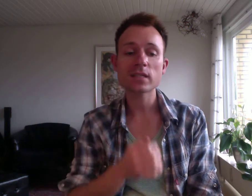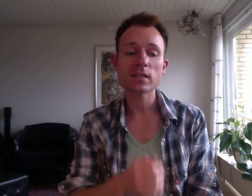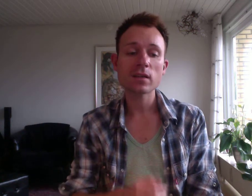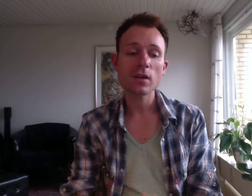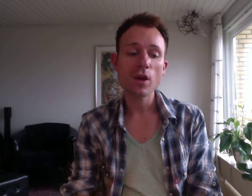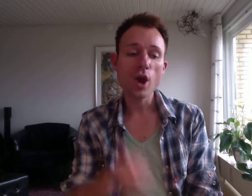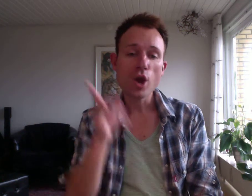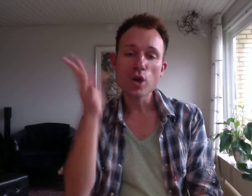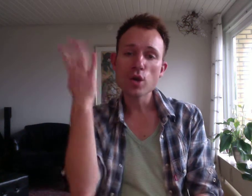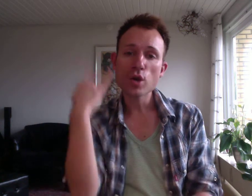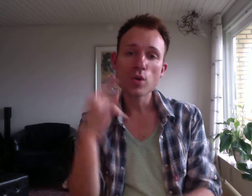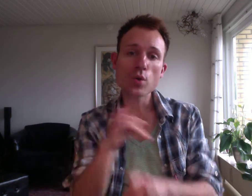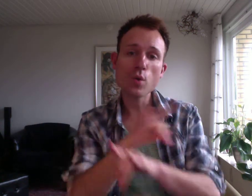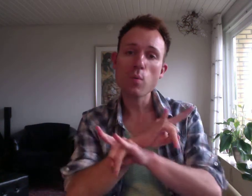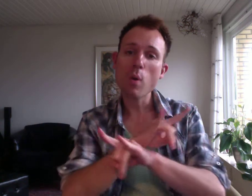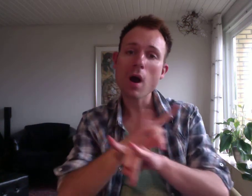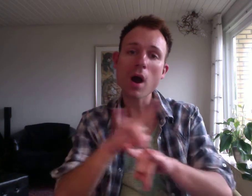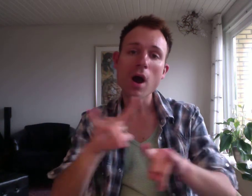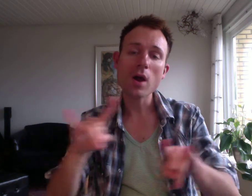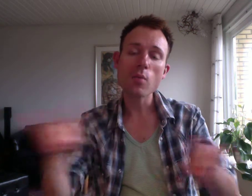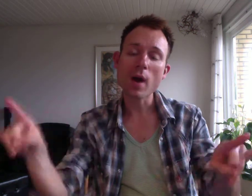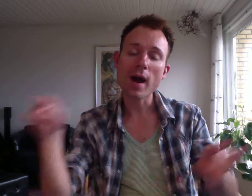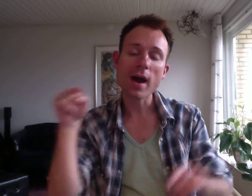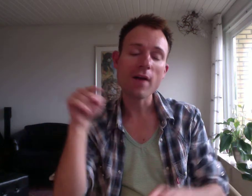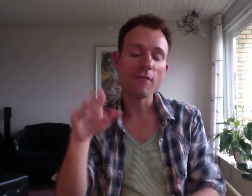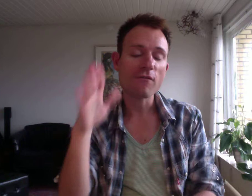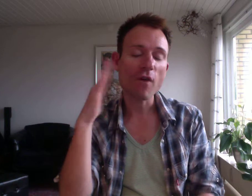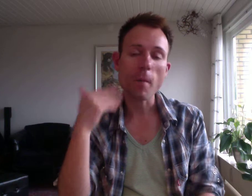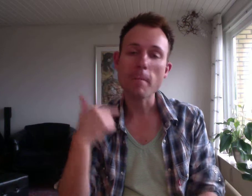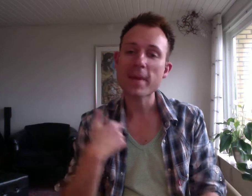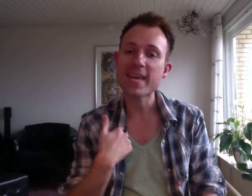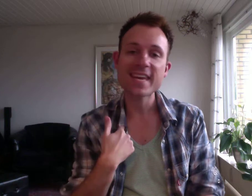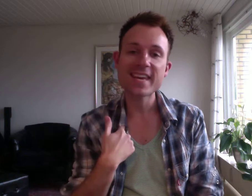You were right there for me